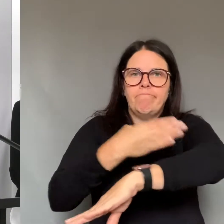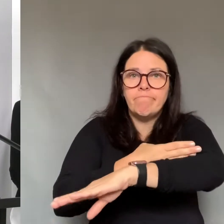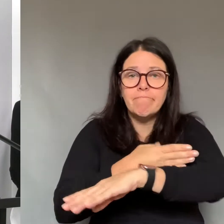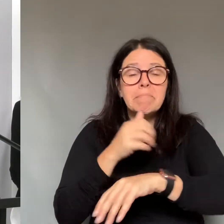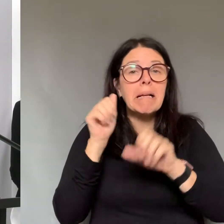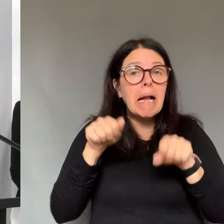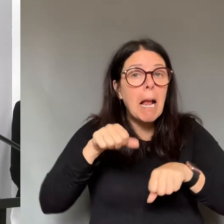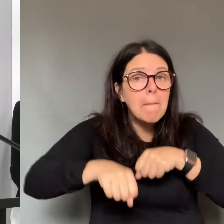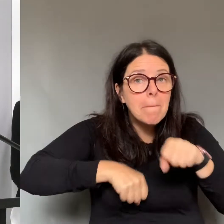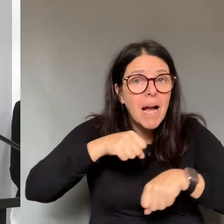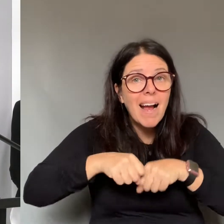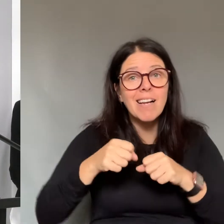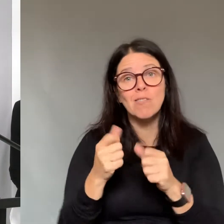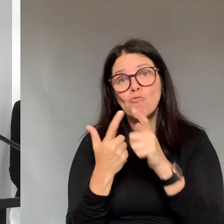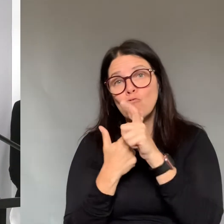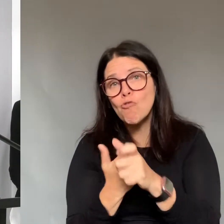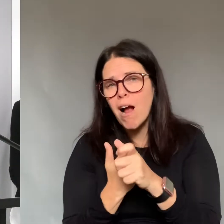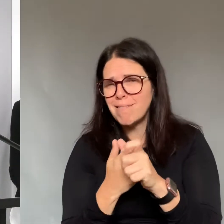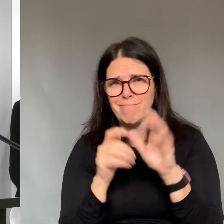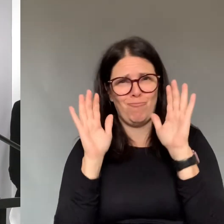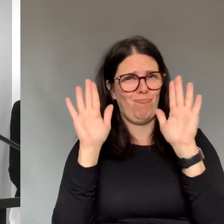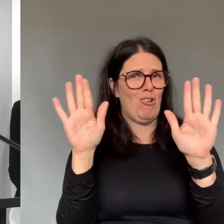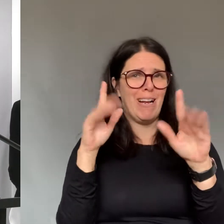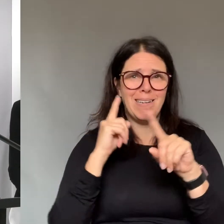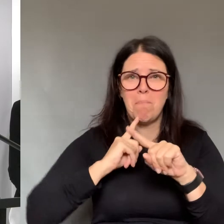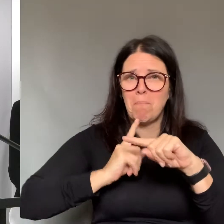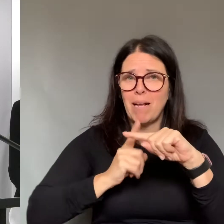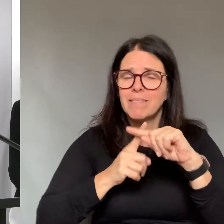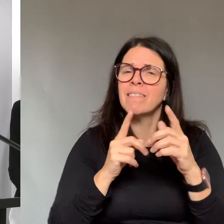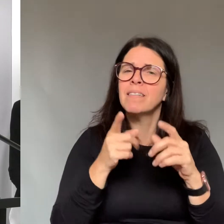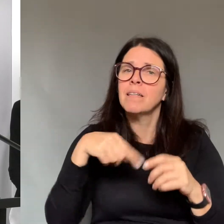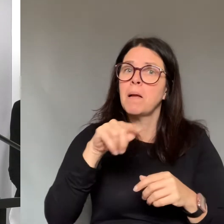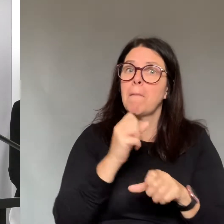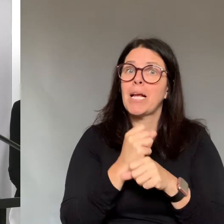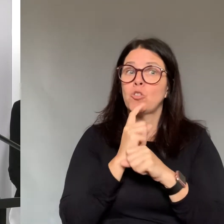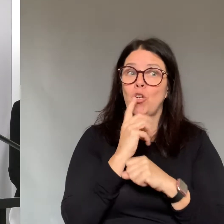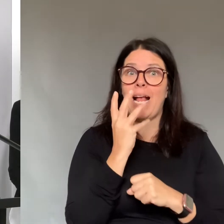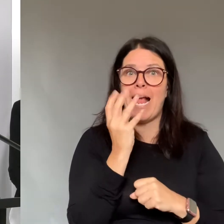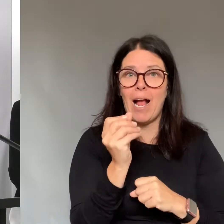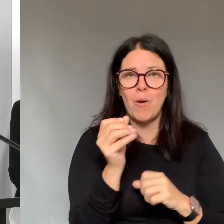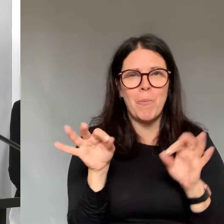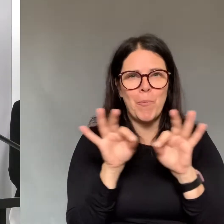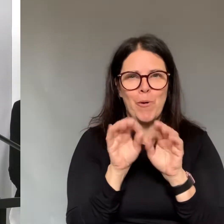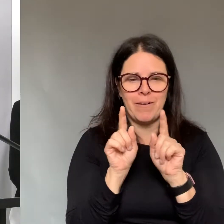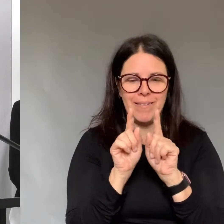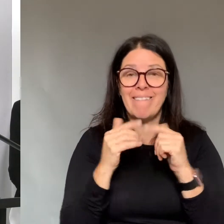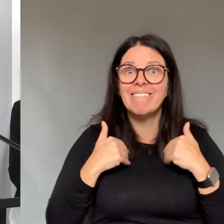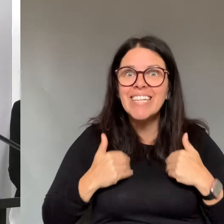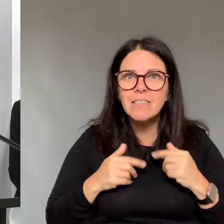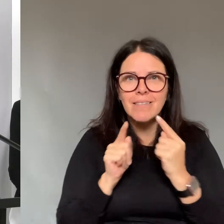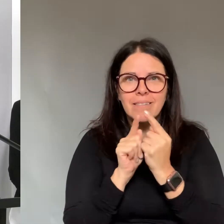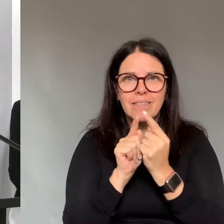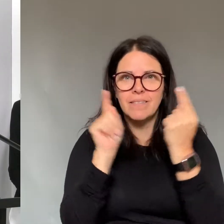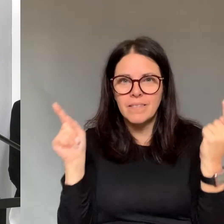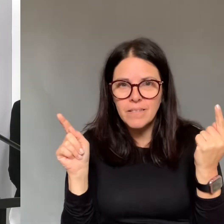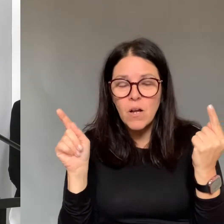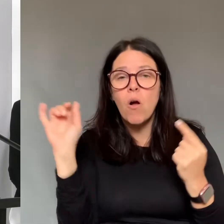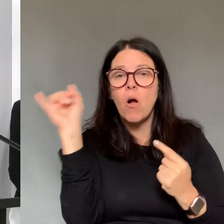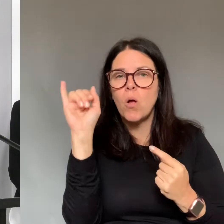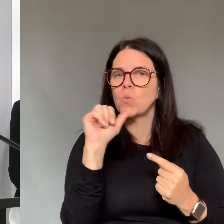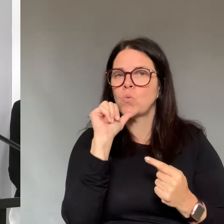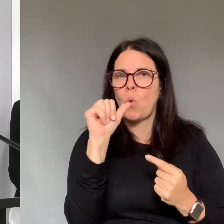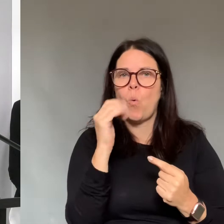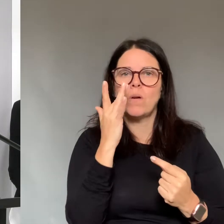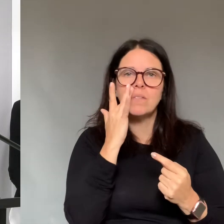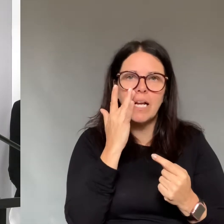Spend time with your family. Talk to your children, how they are feeling. Tell them how you are feeling. Help them understand what is going on in